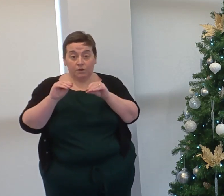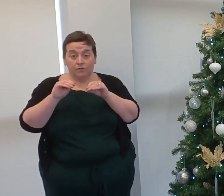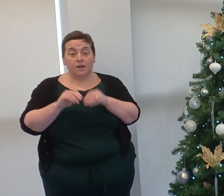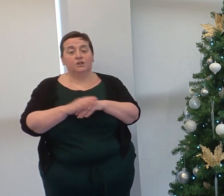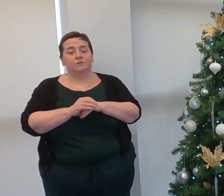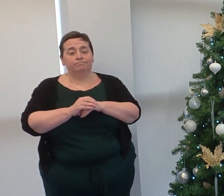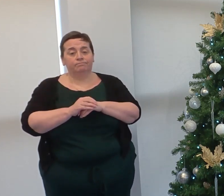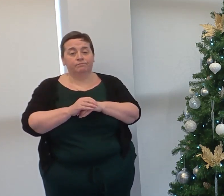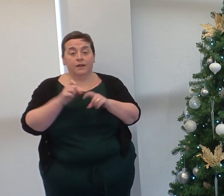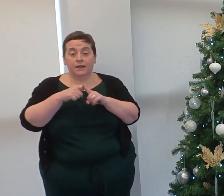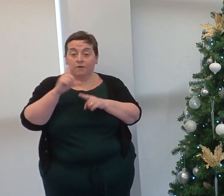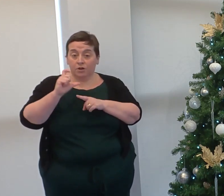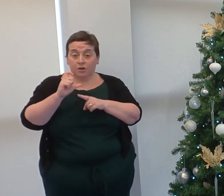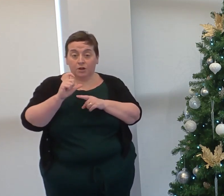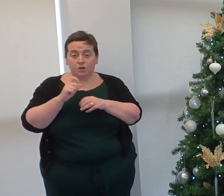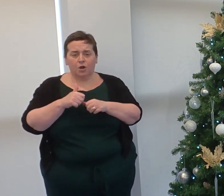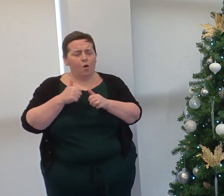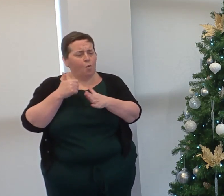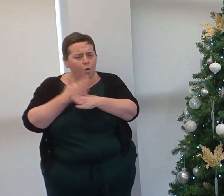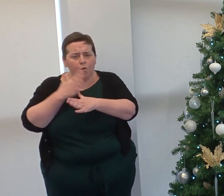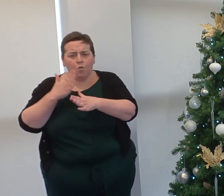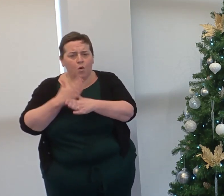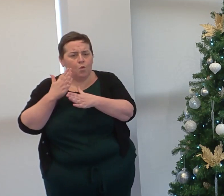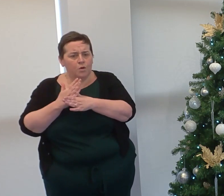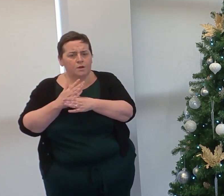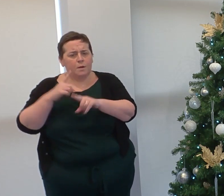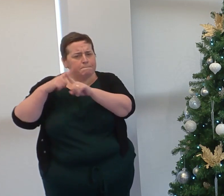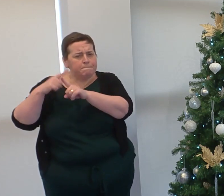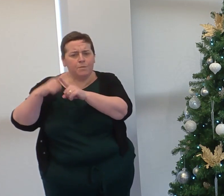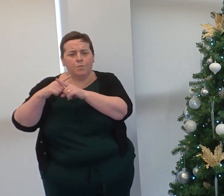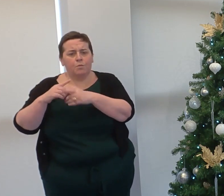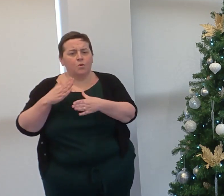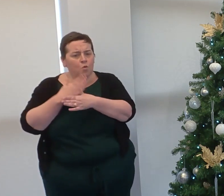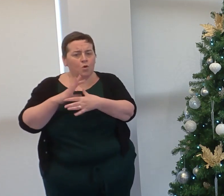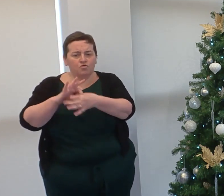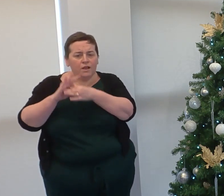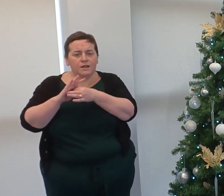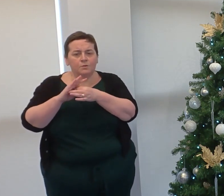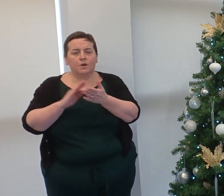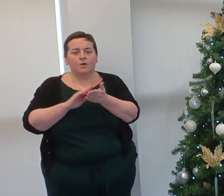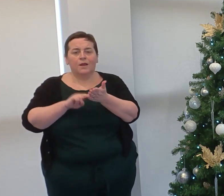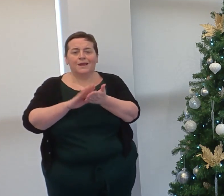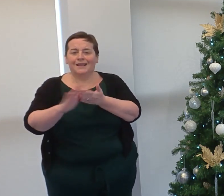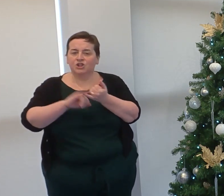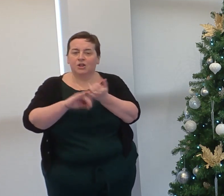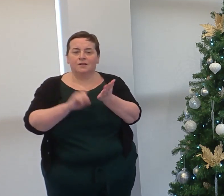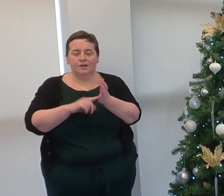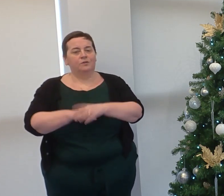programmes. Karen Cleary has forged a really positive working relationship with NHS Lanarkshire.